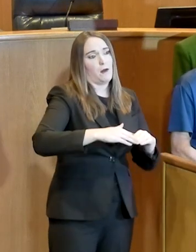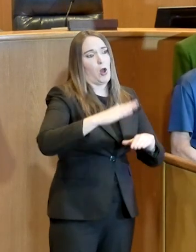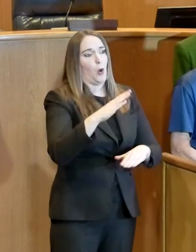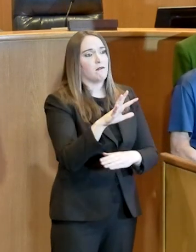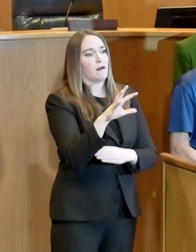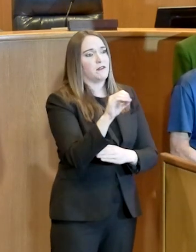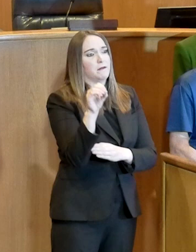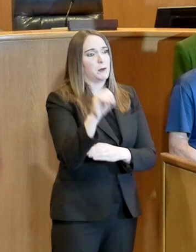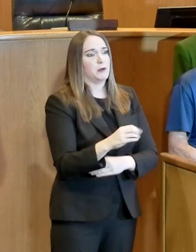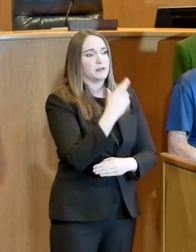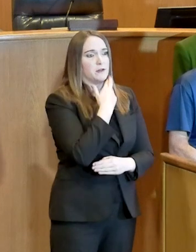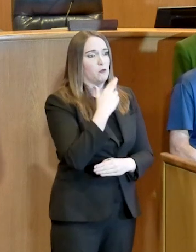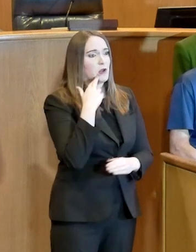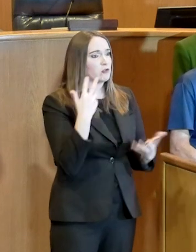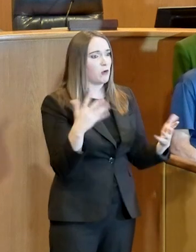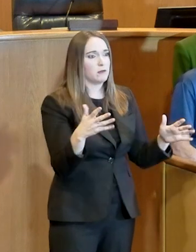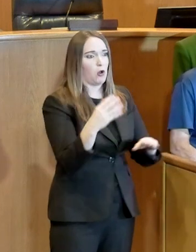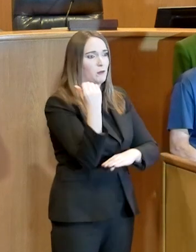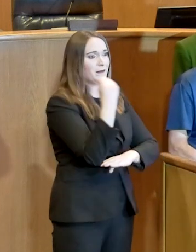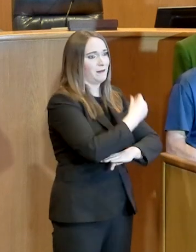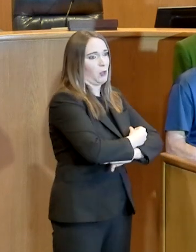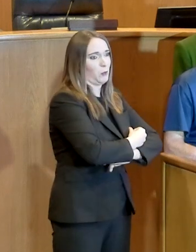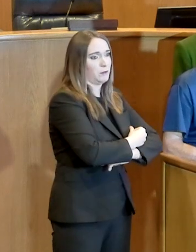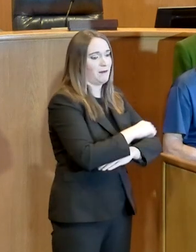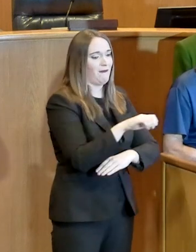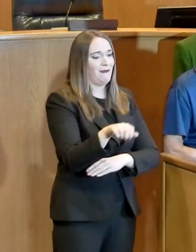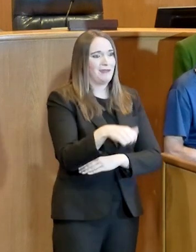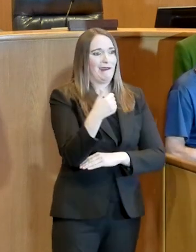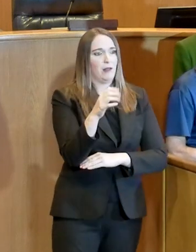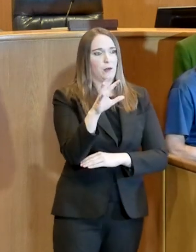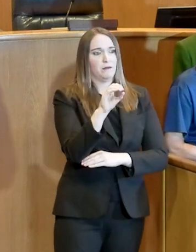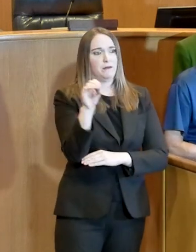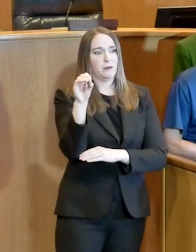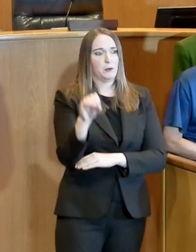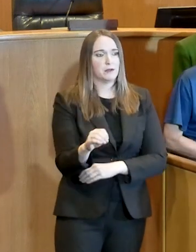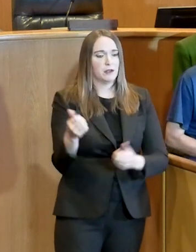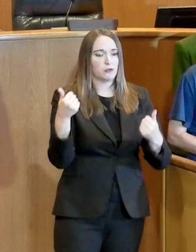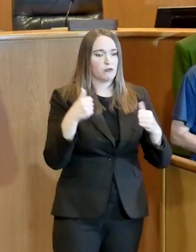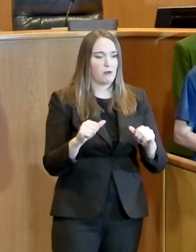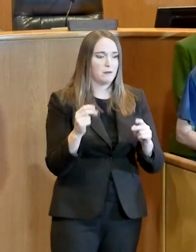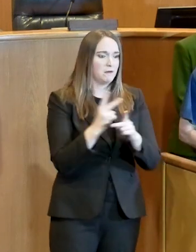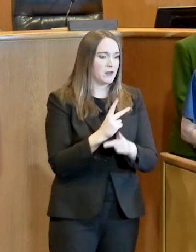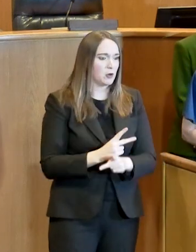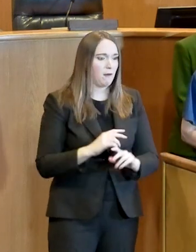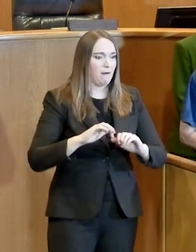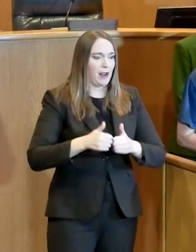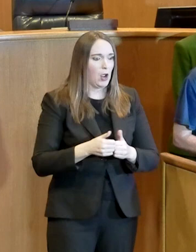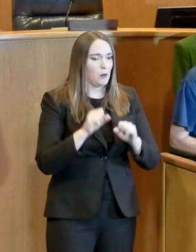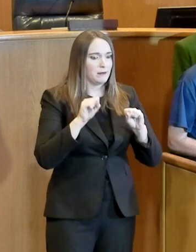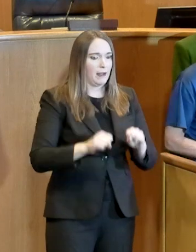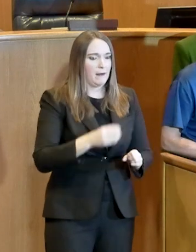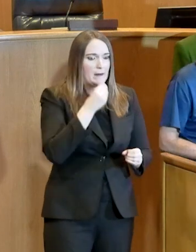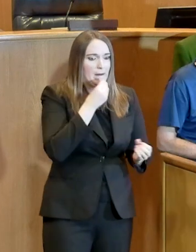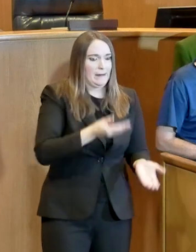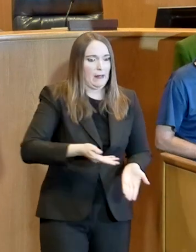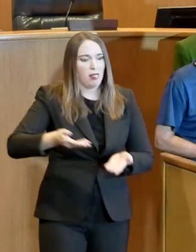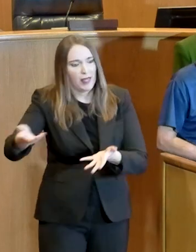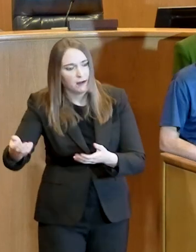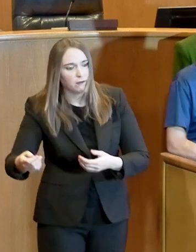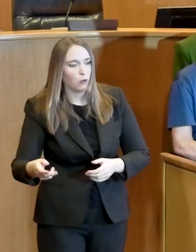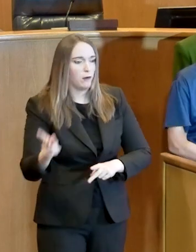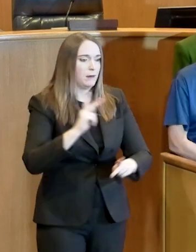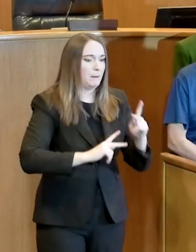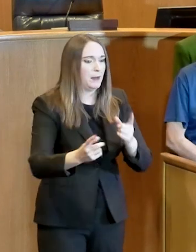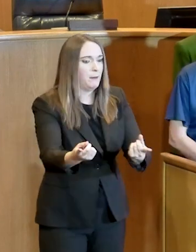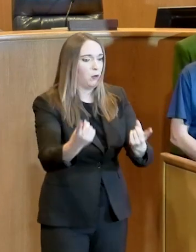The remaining are trying to move to some sort of a model of curbside or delivery options. We don't have a lot of ideas. We